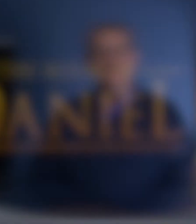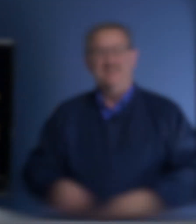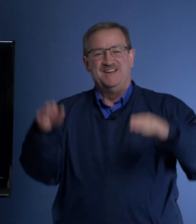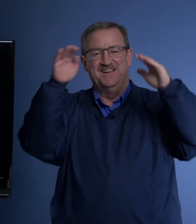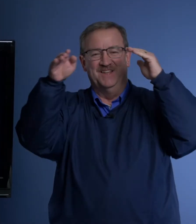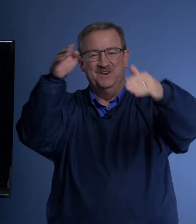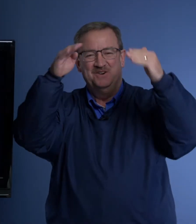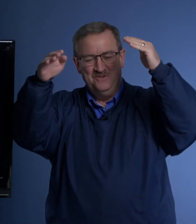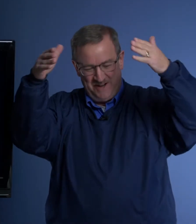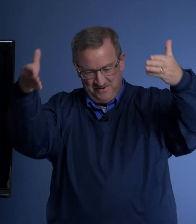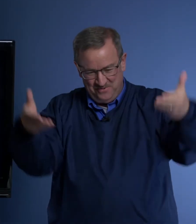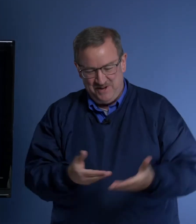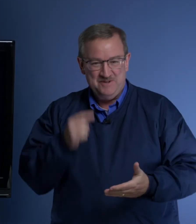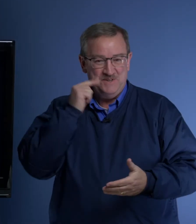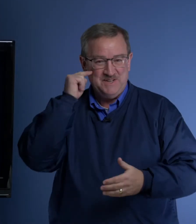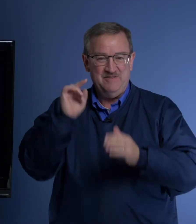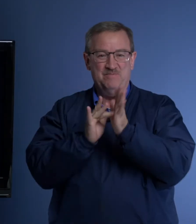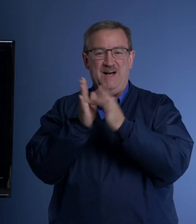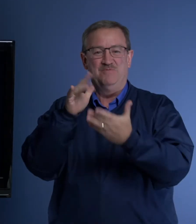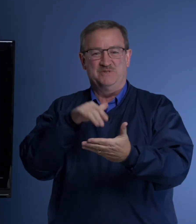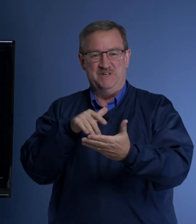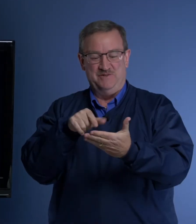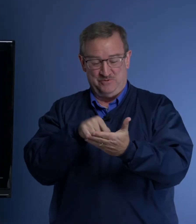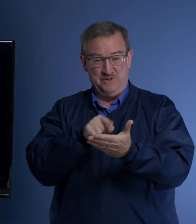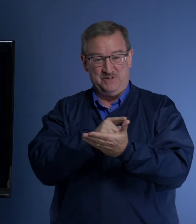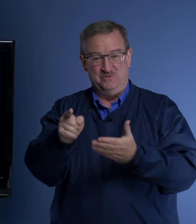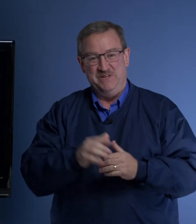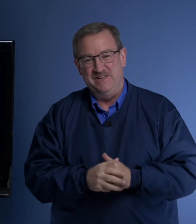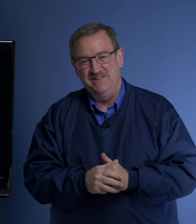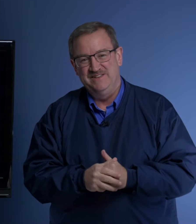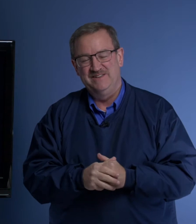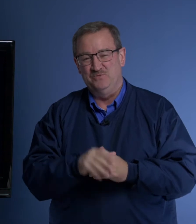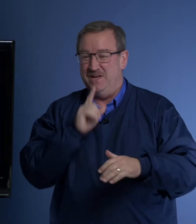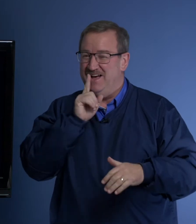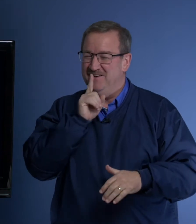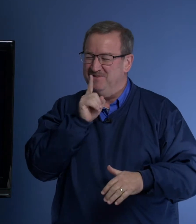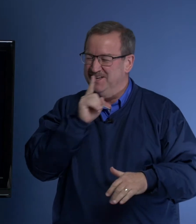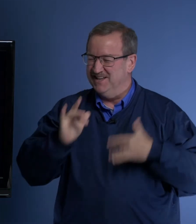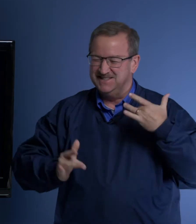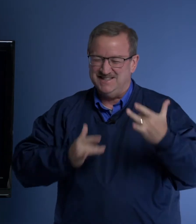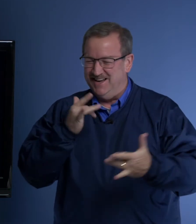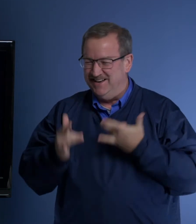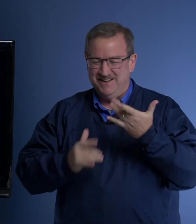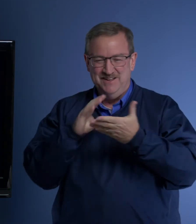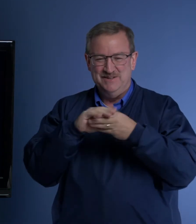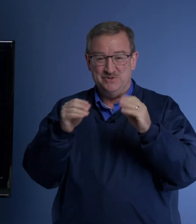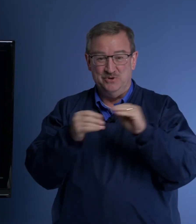Hello, and welcome to Deaf Bible Study for this week. We have an exciting story,